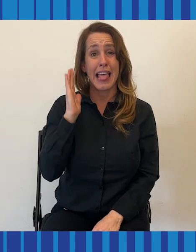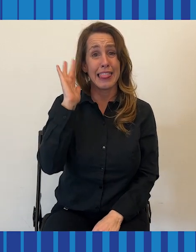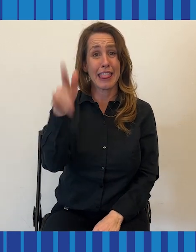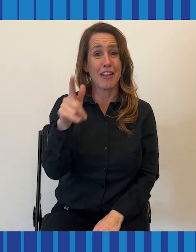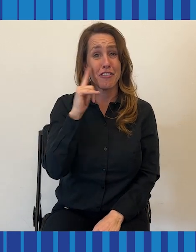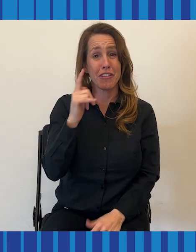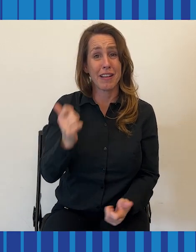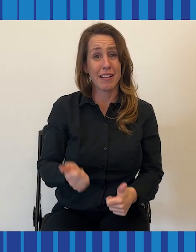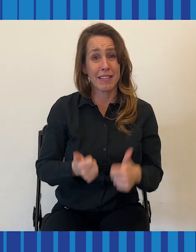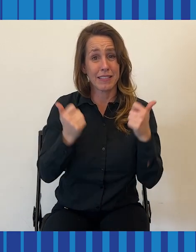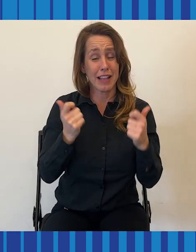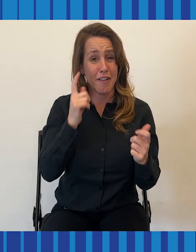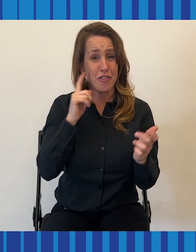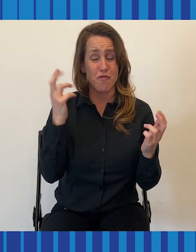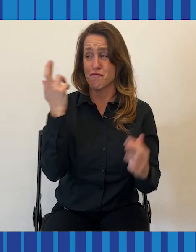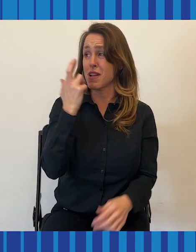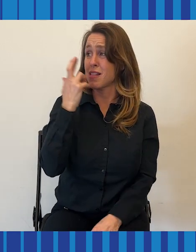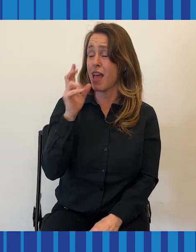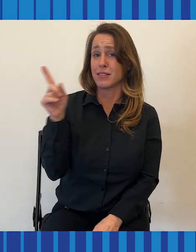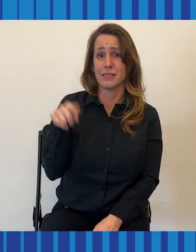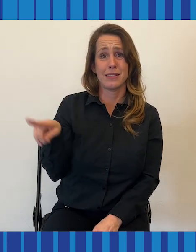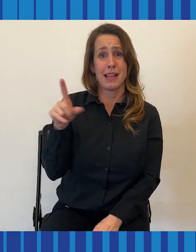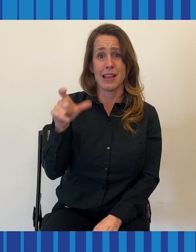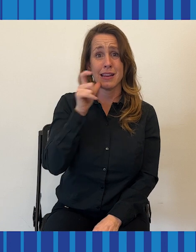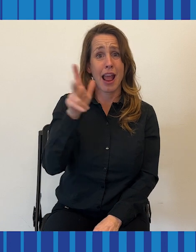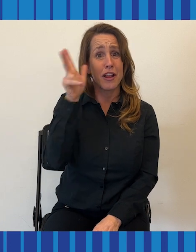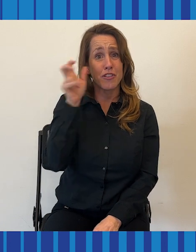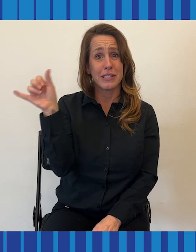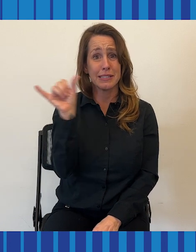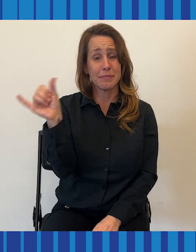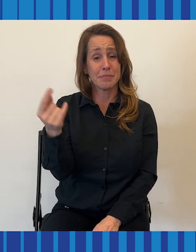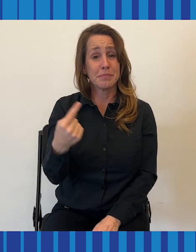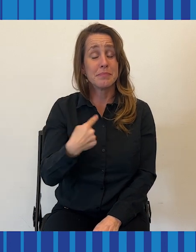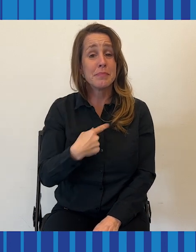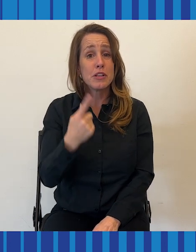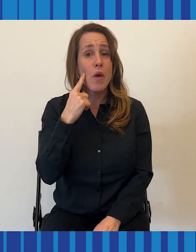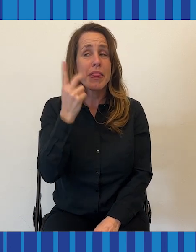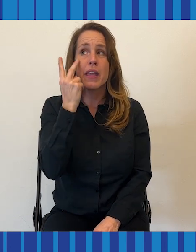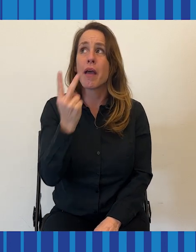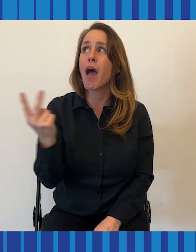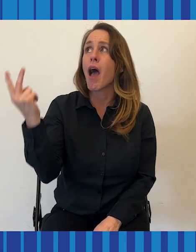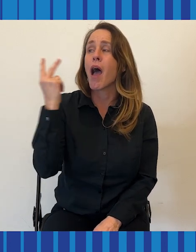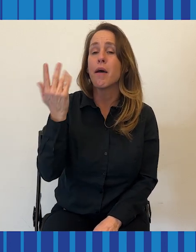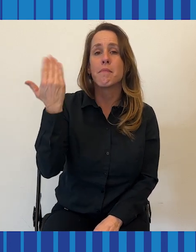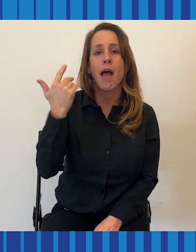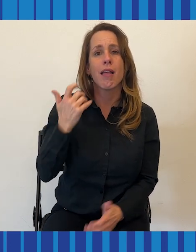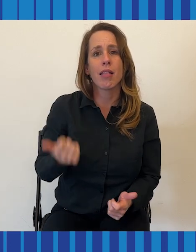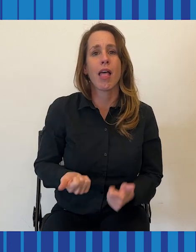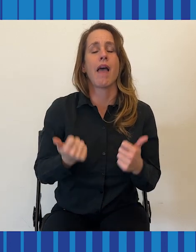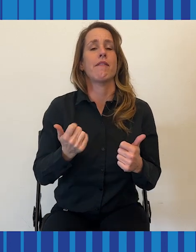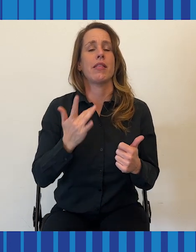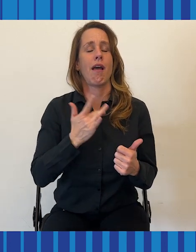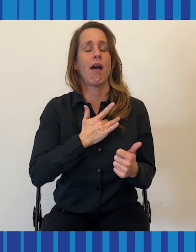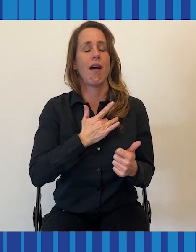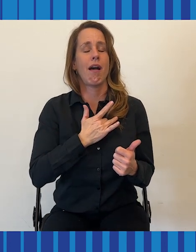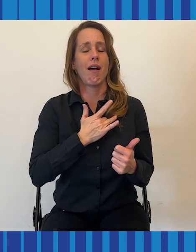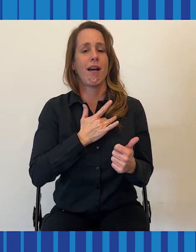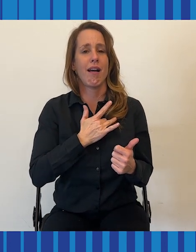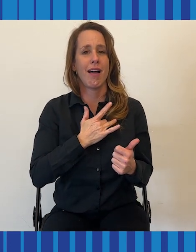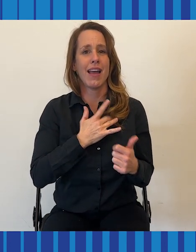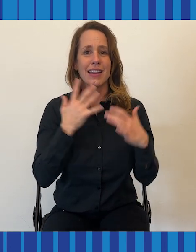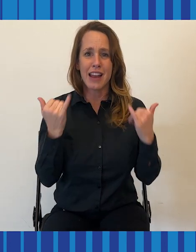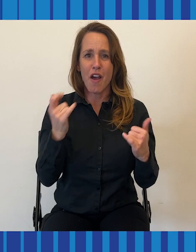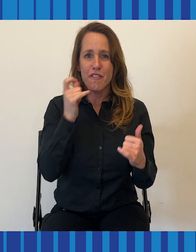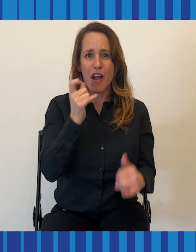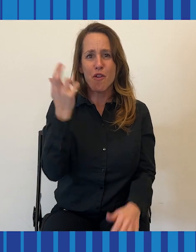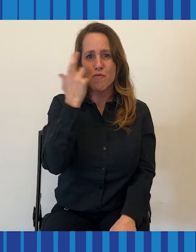hearing what I was hearing, you know. And now I find myself looking back rather fondly on this and thinking, well, actually, you know, had I realised what I know